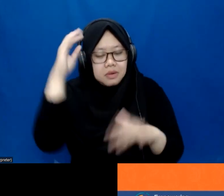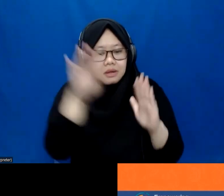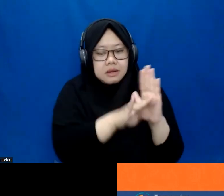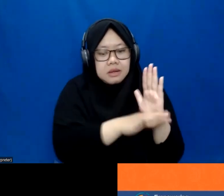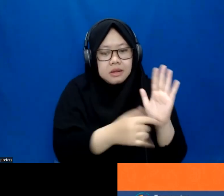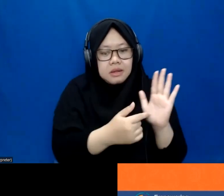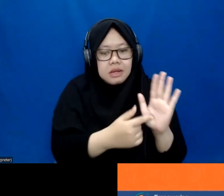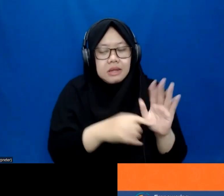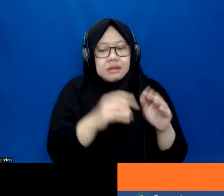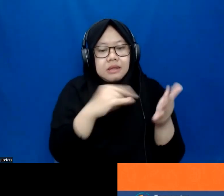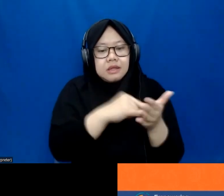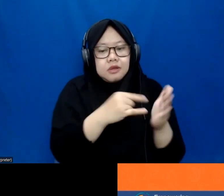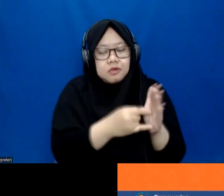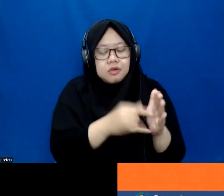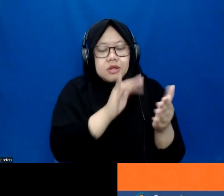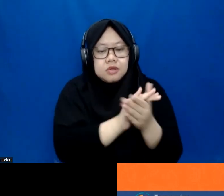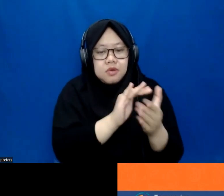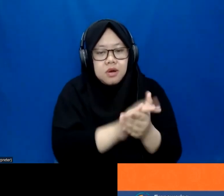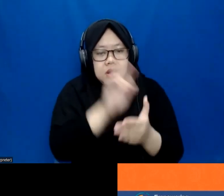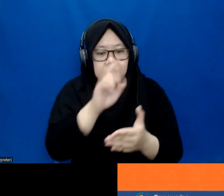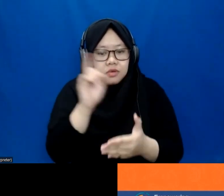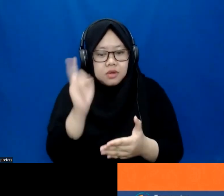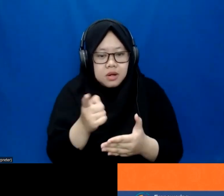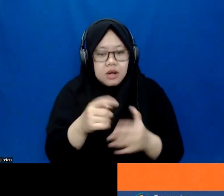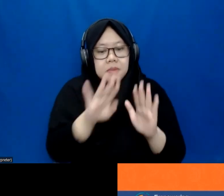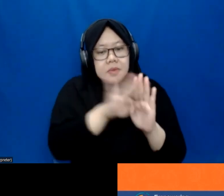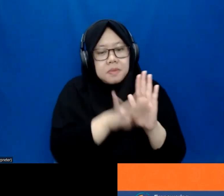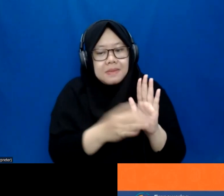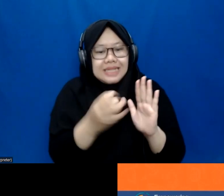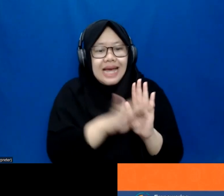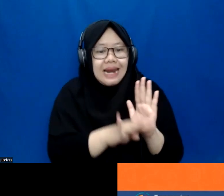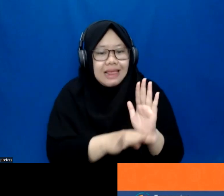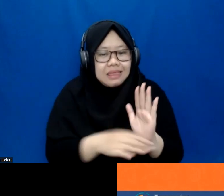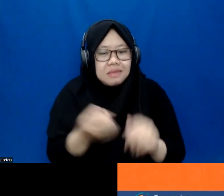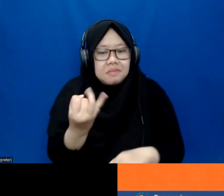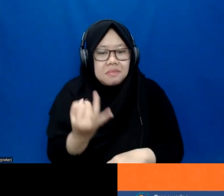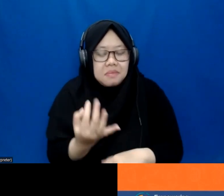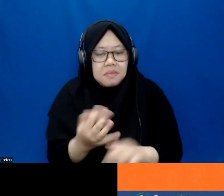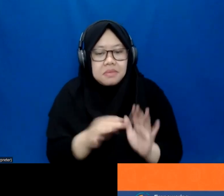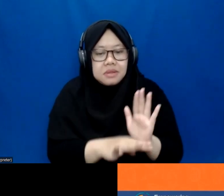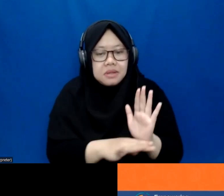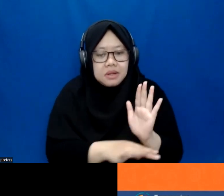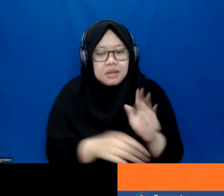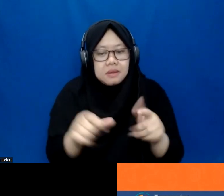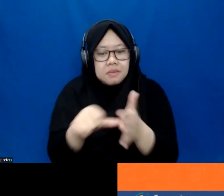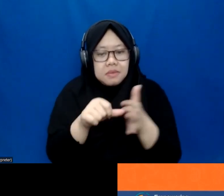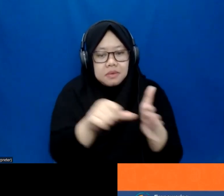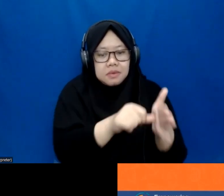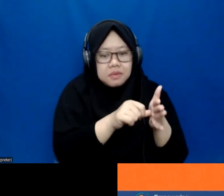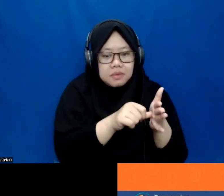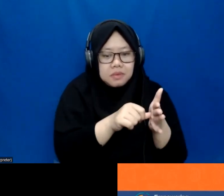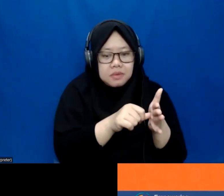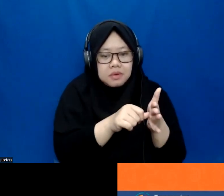educational technology in schools must have certain things which help not just